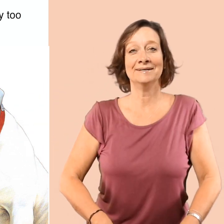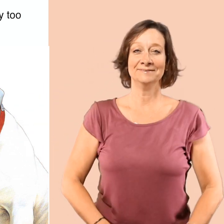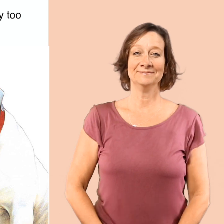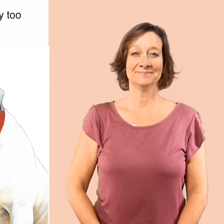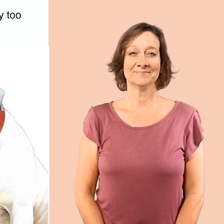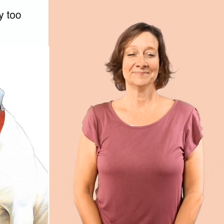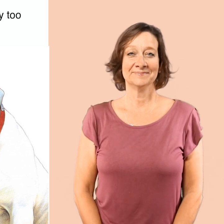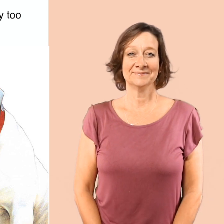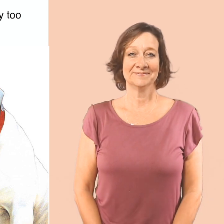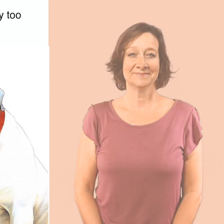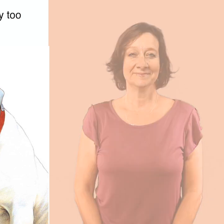eyebrows, panting.